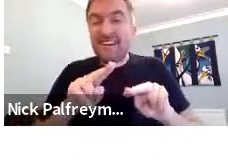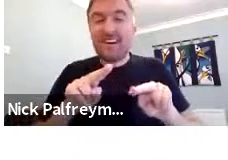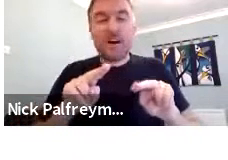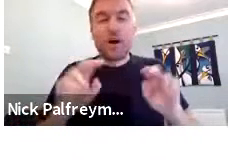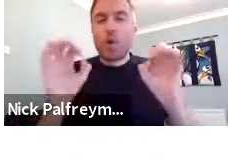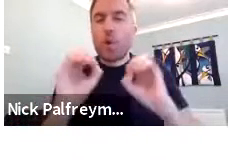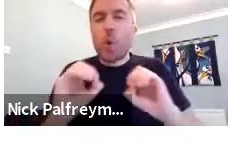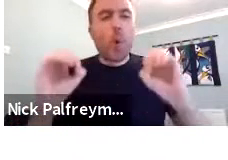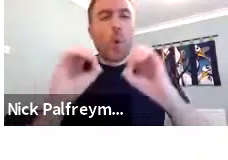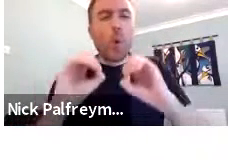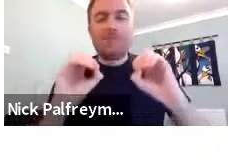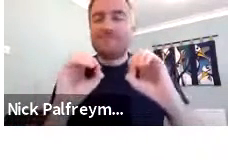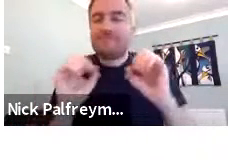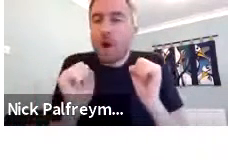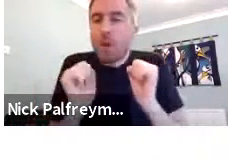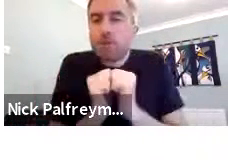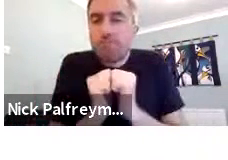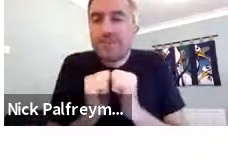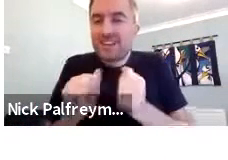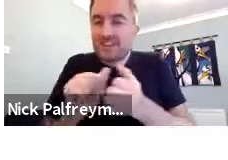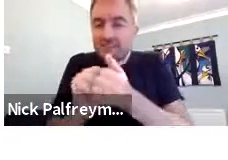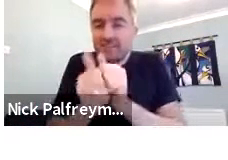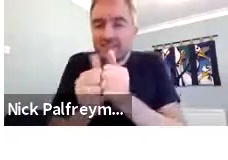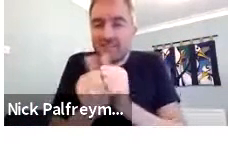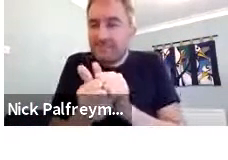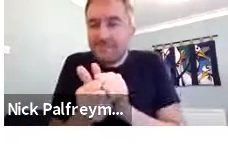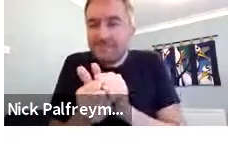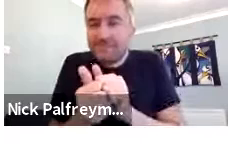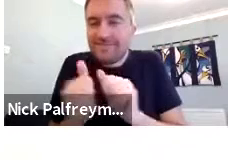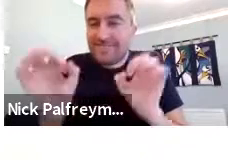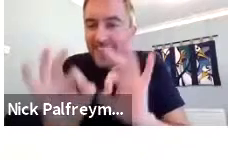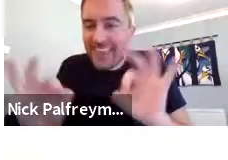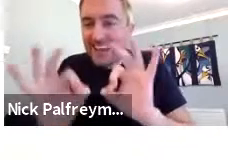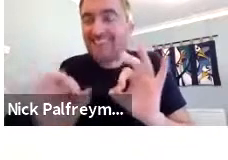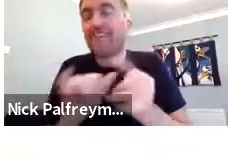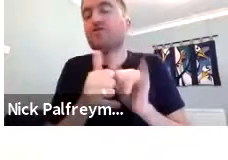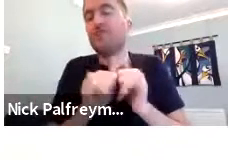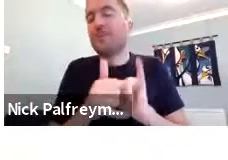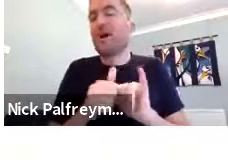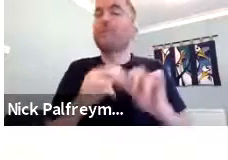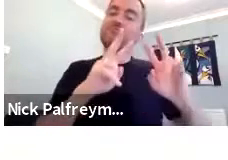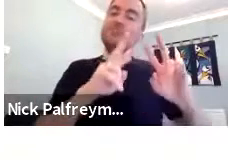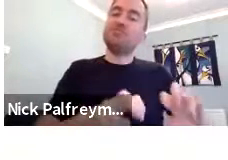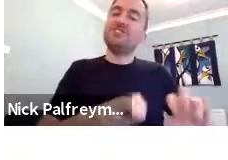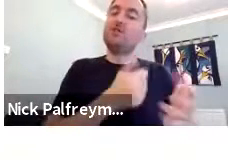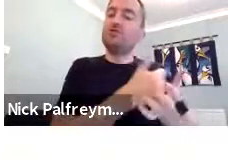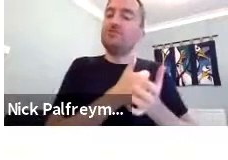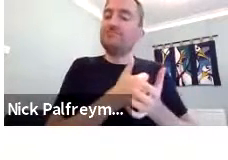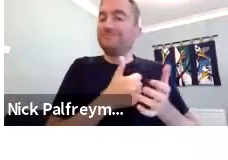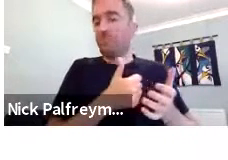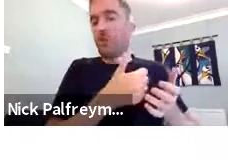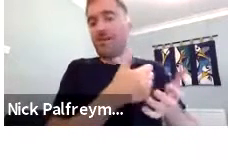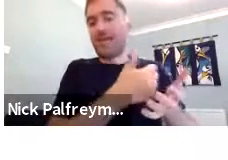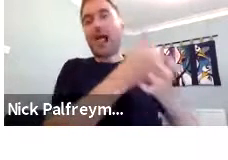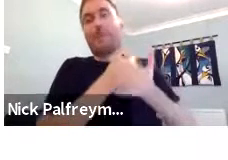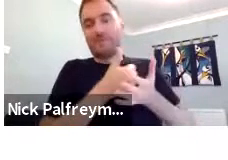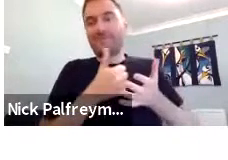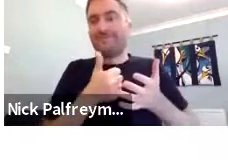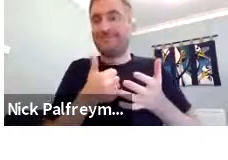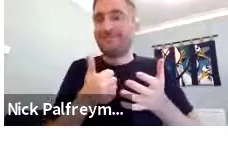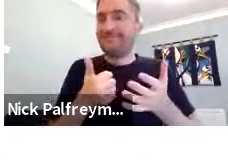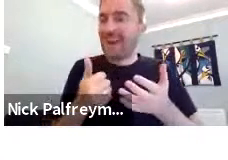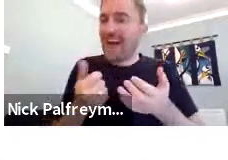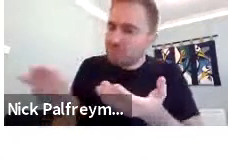And sometimes if there was no appropriate partner or interlocutor, the